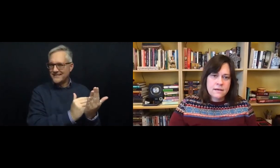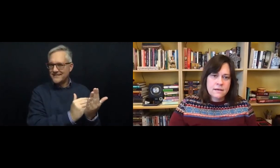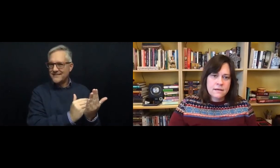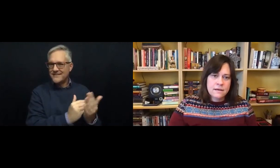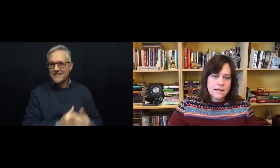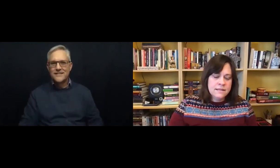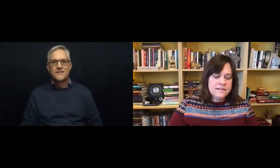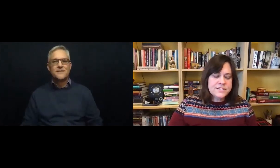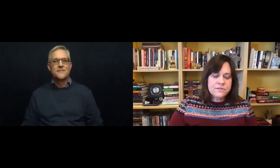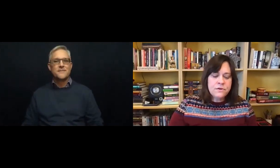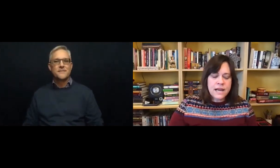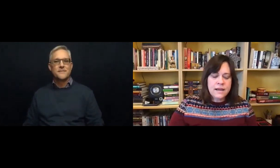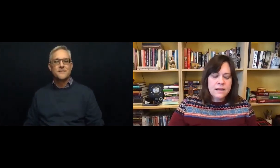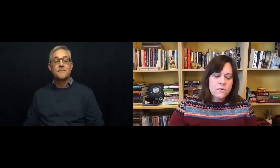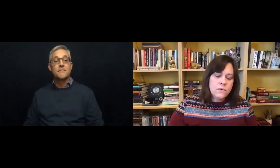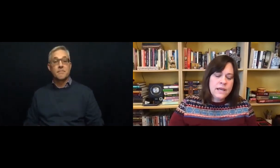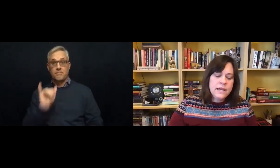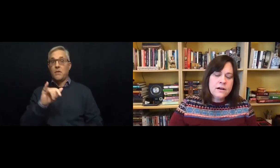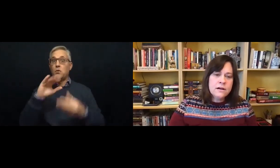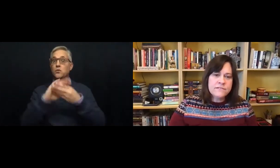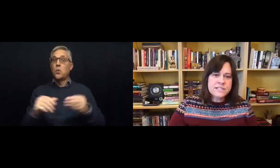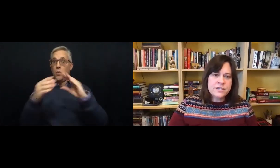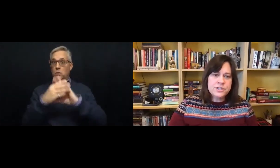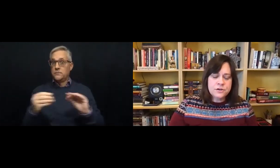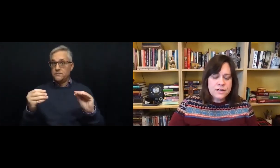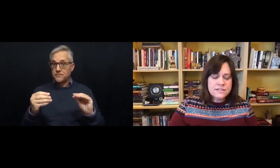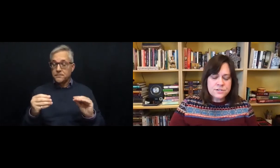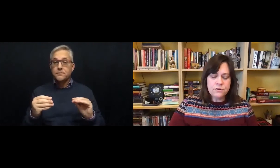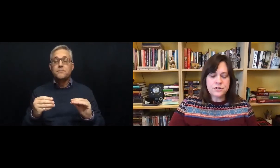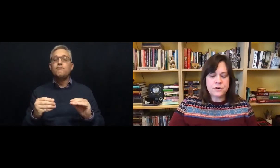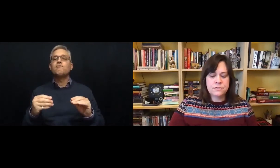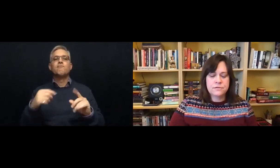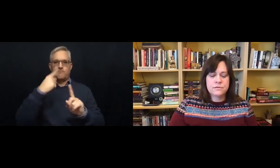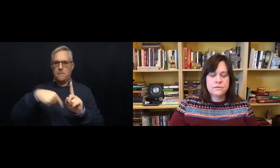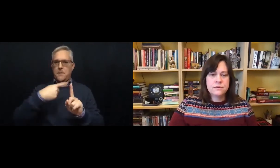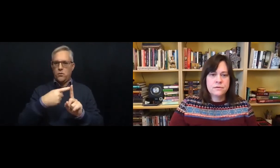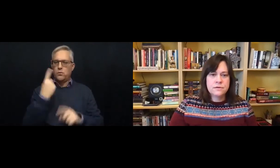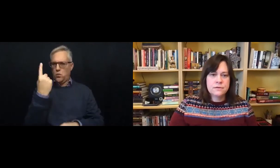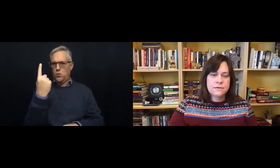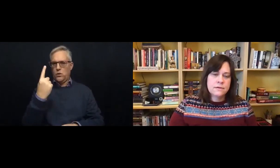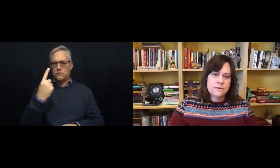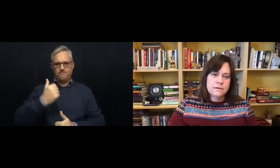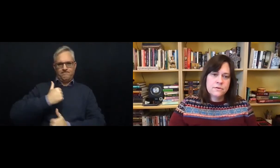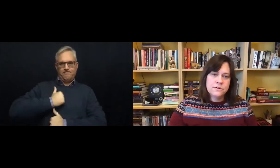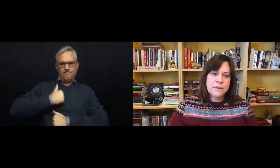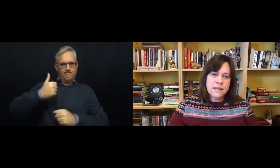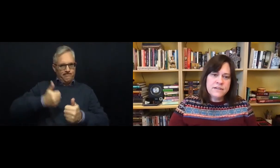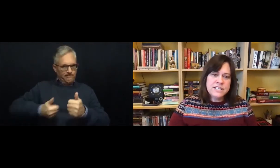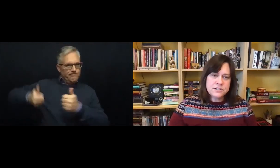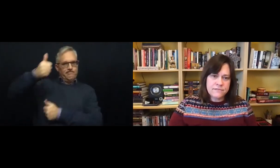In this story, we hear of a centurion soldier whose beloved servant